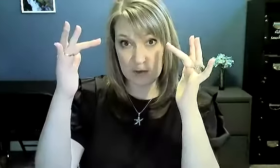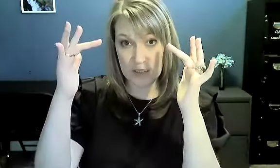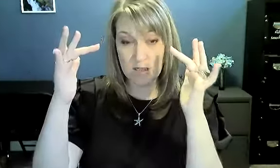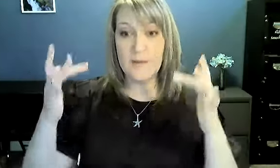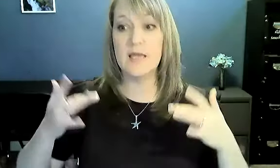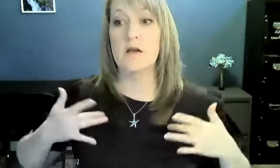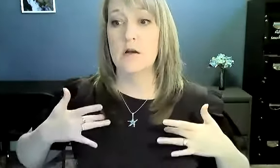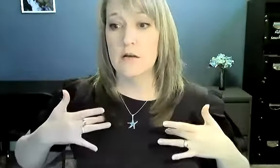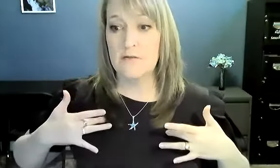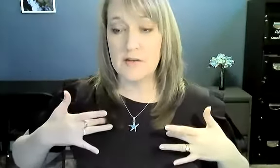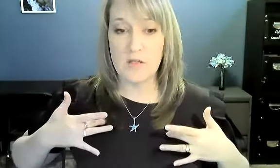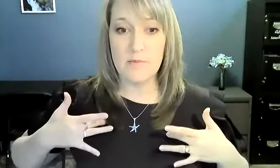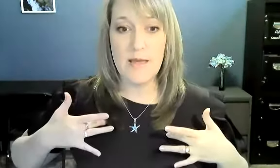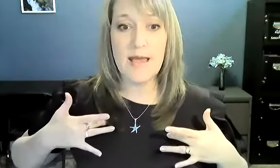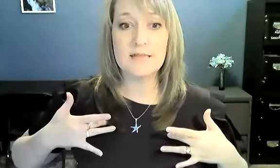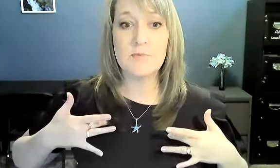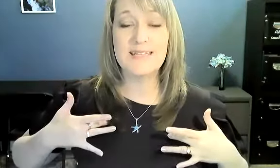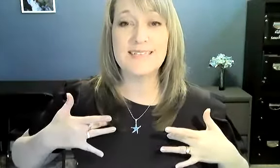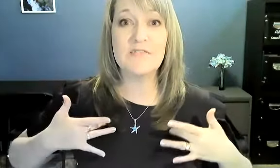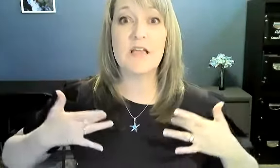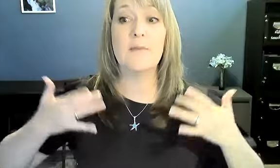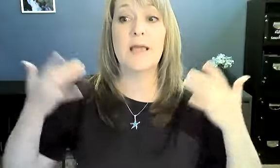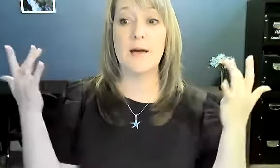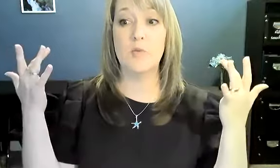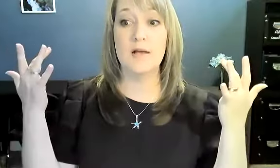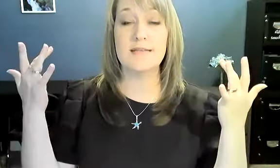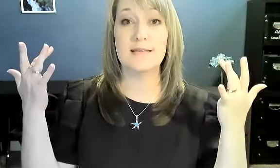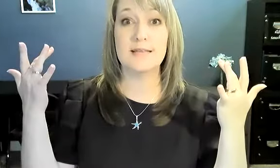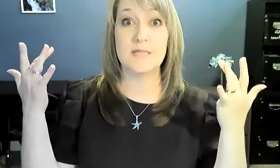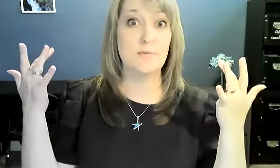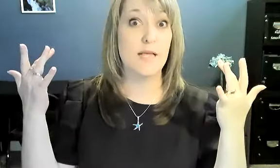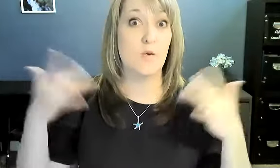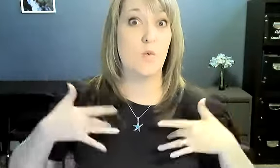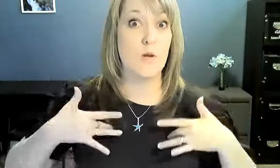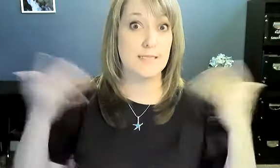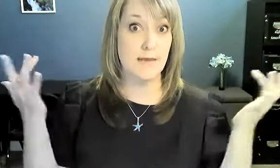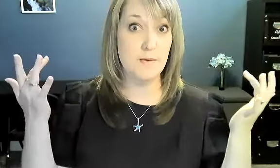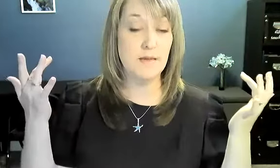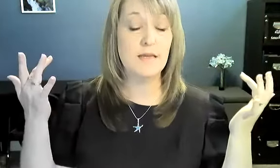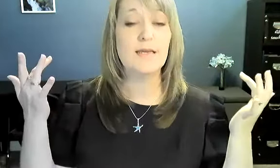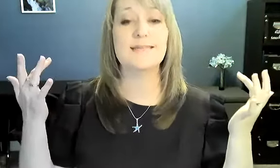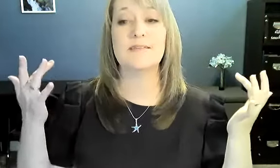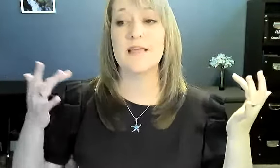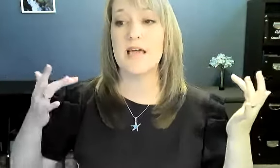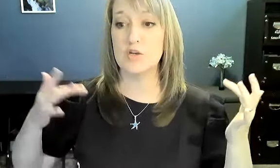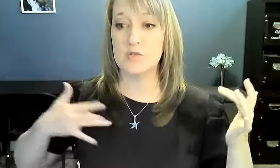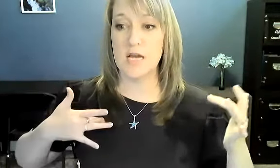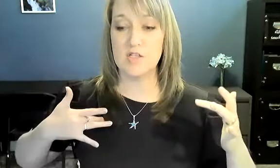it a little bit. Fingers on the pecs. But instead of coming up once at the same time, like, what's up? Instead of that, you touch